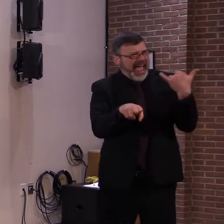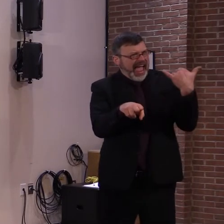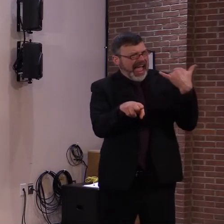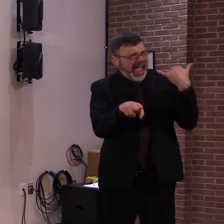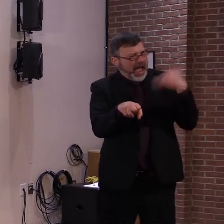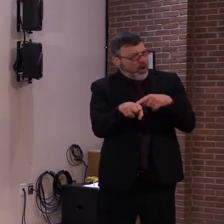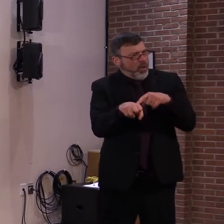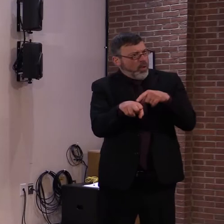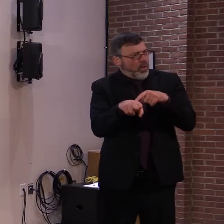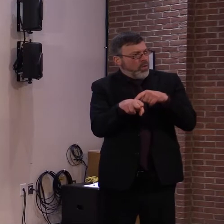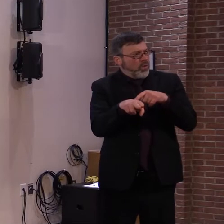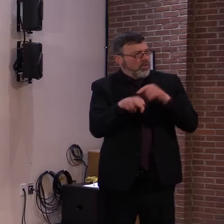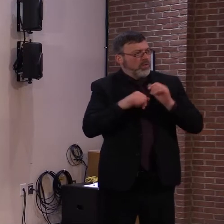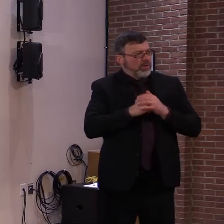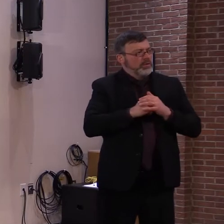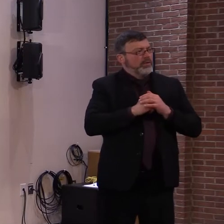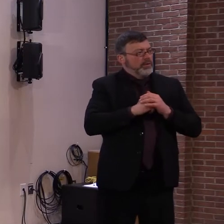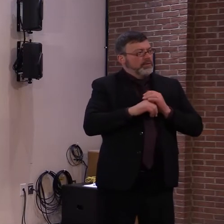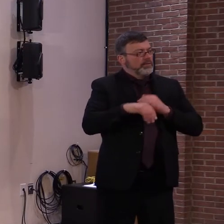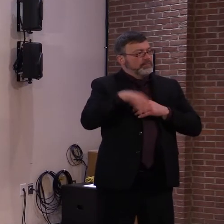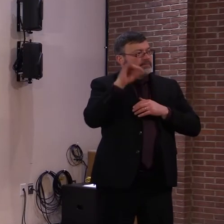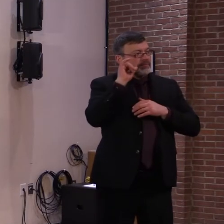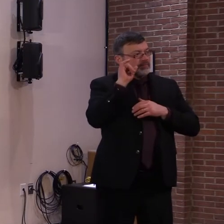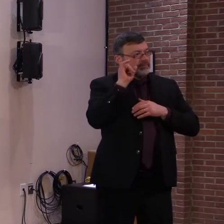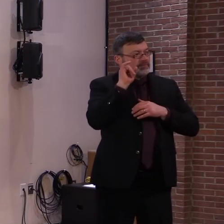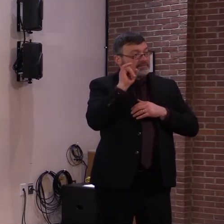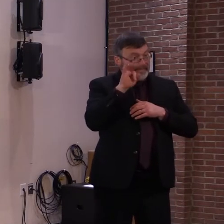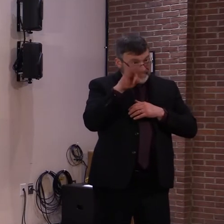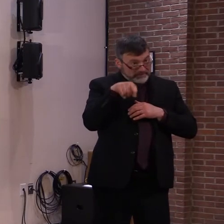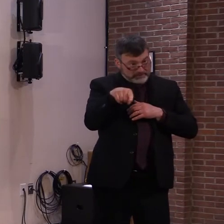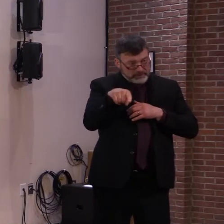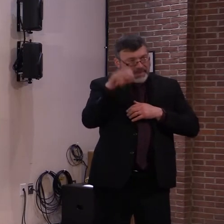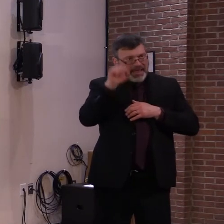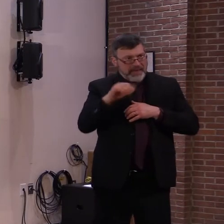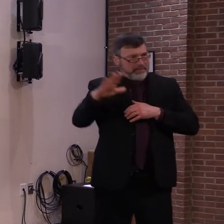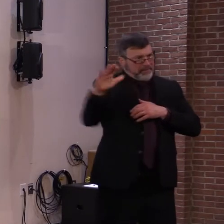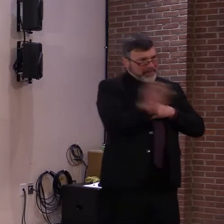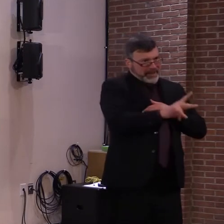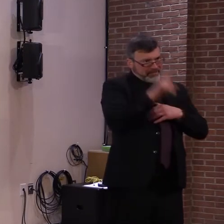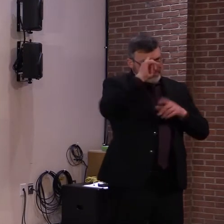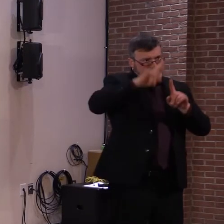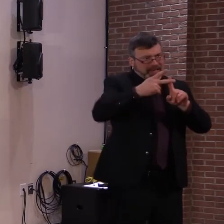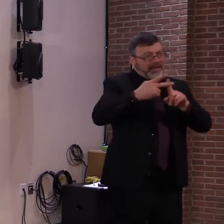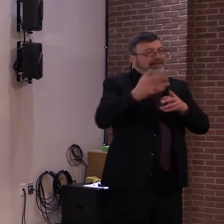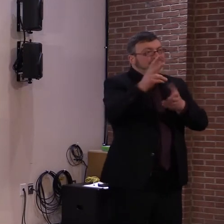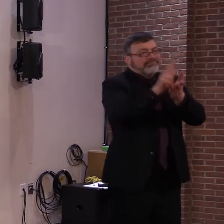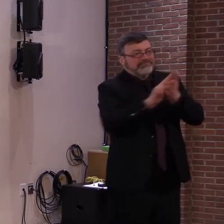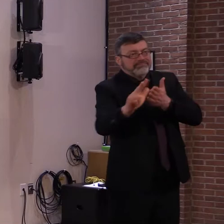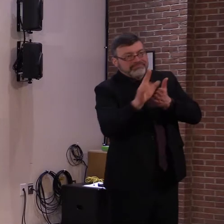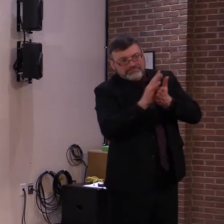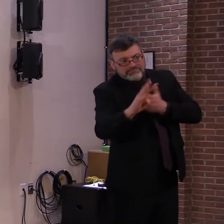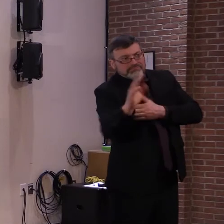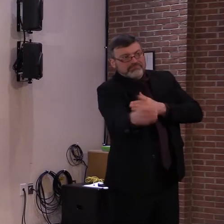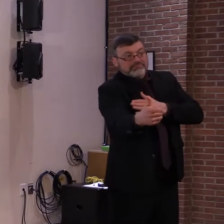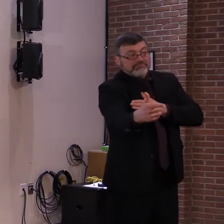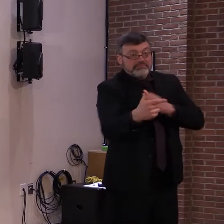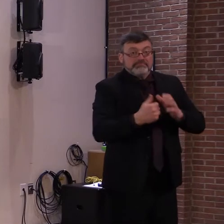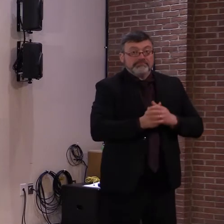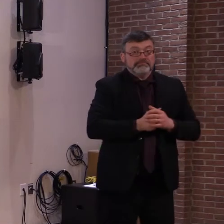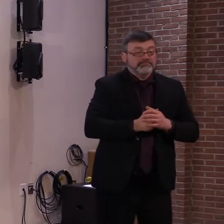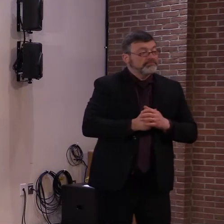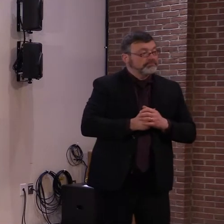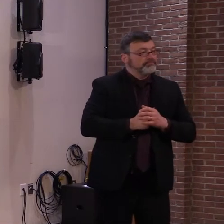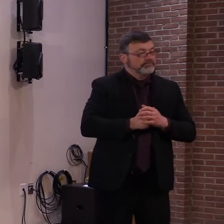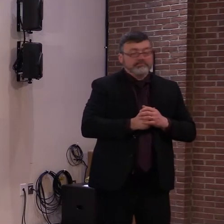for a second vaccination and have medical clearance. This will not include patients who are in the